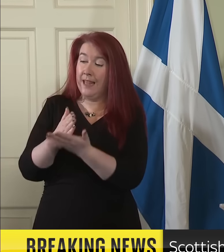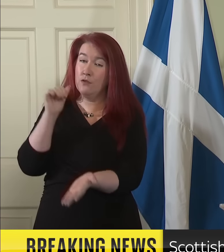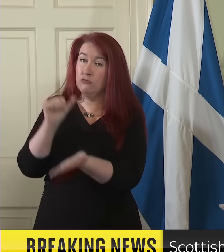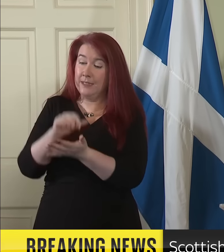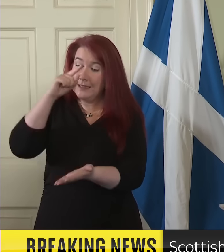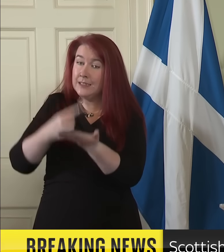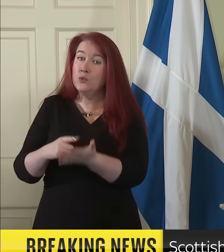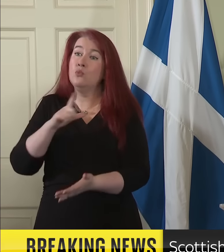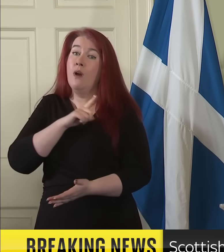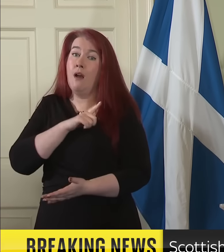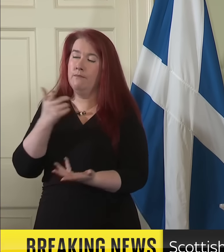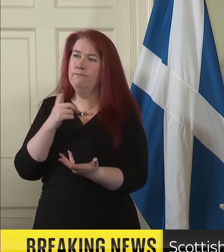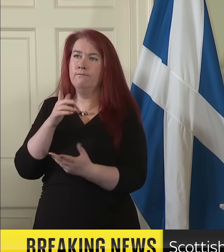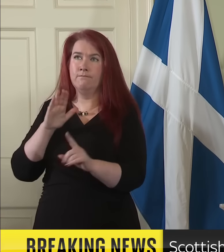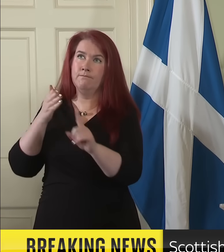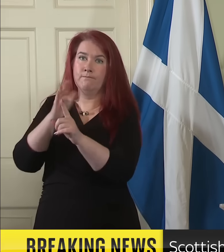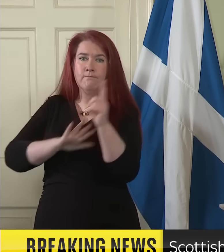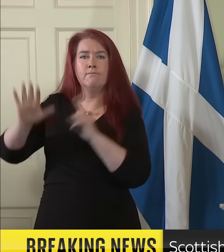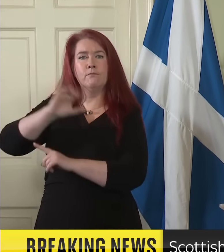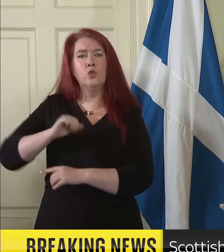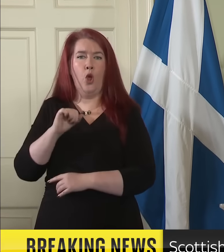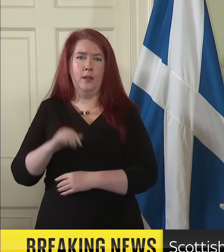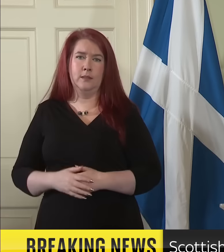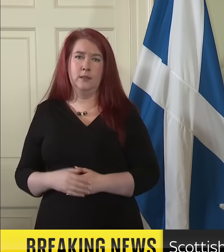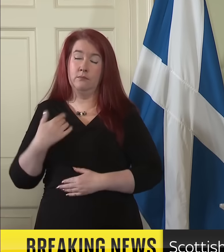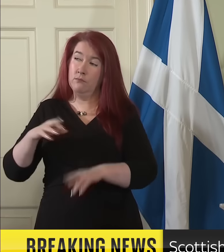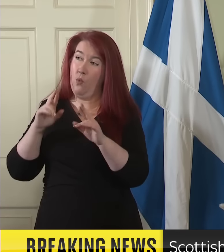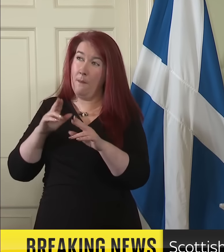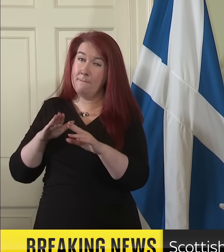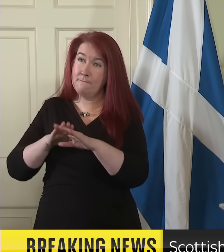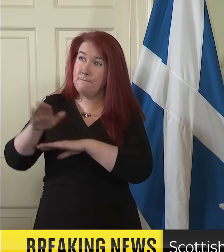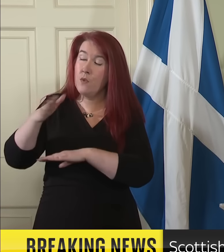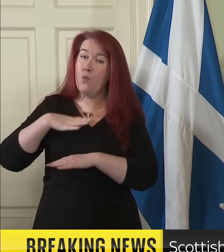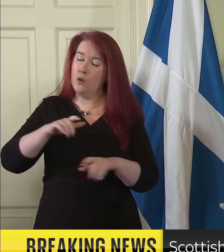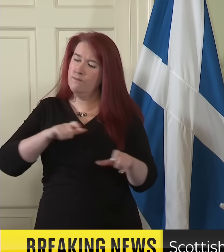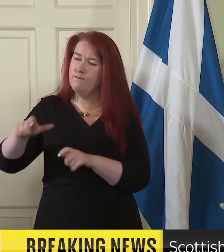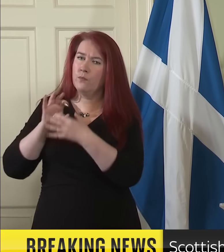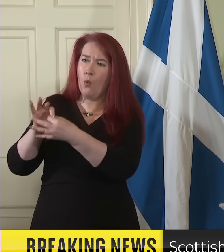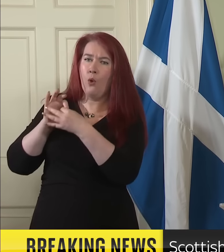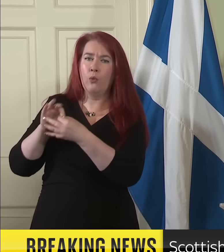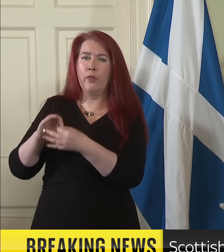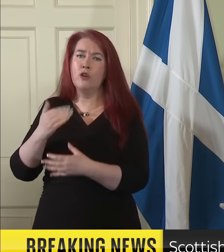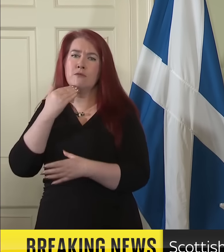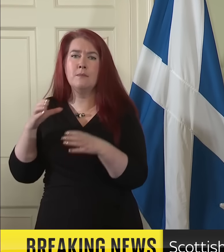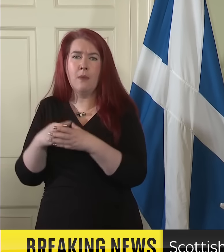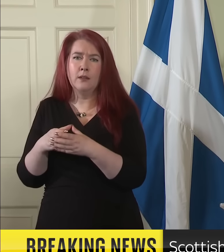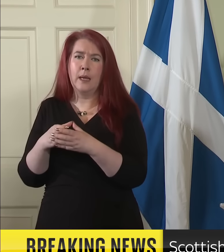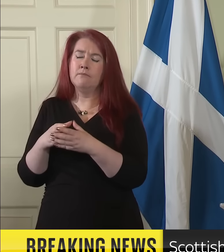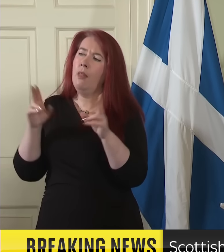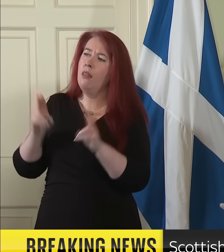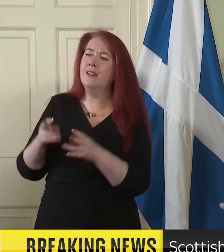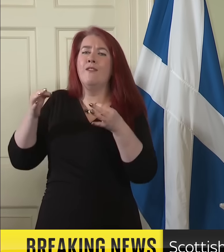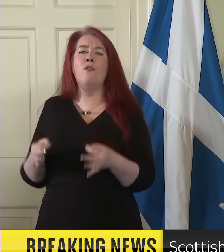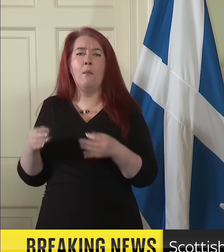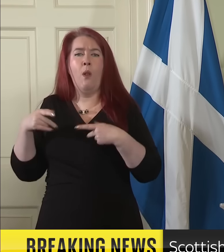for the country. My hope was to continue working with the Greens in a less formal arrangement as the